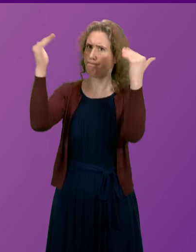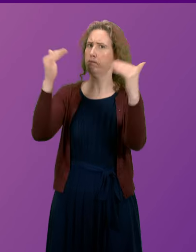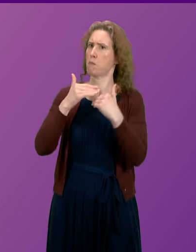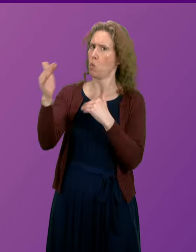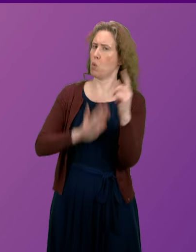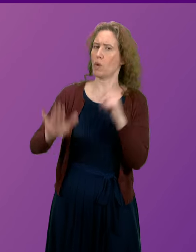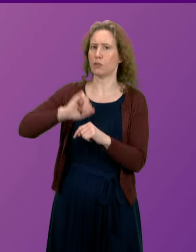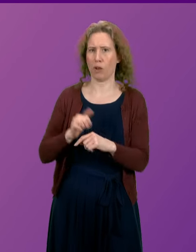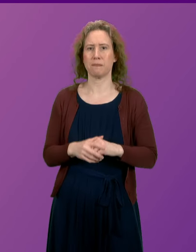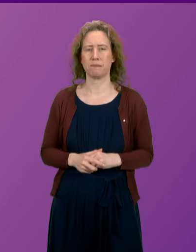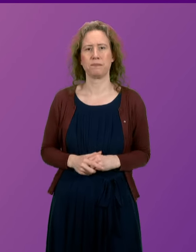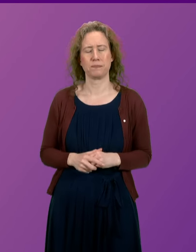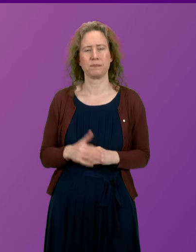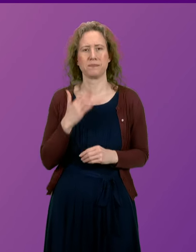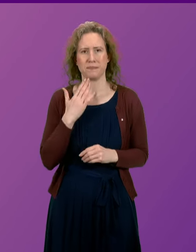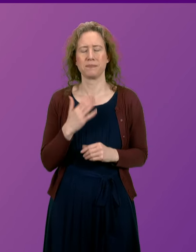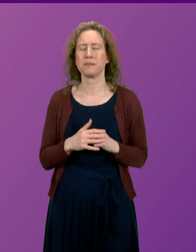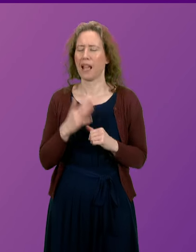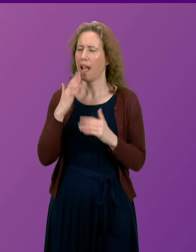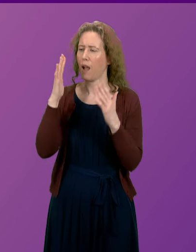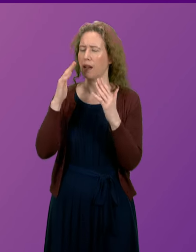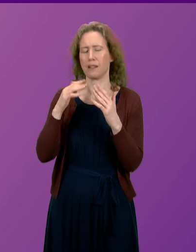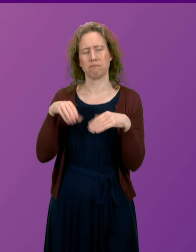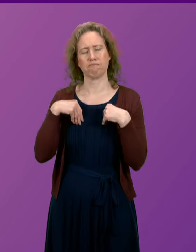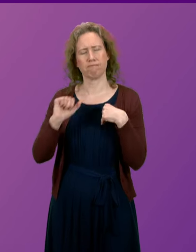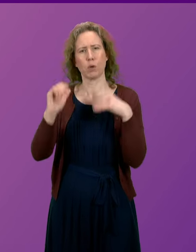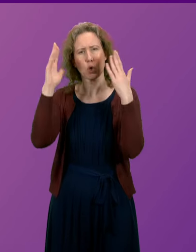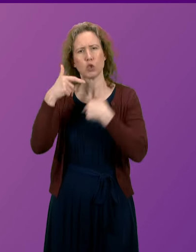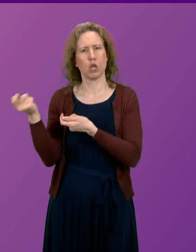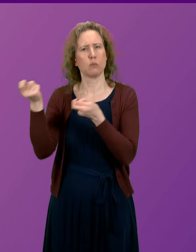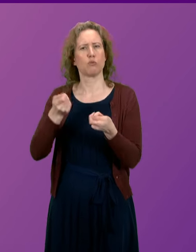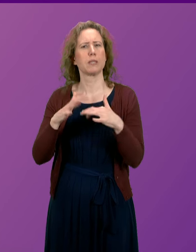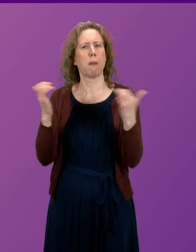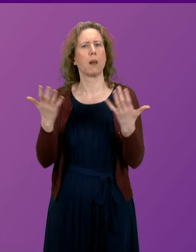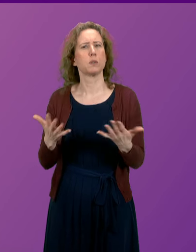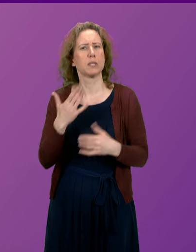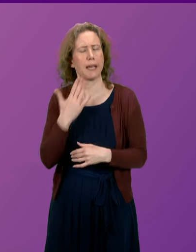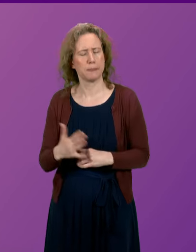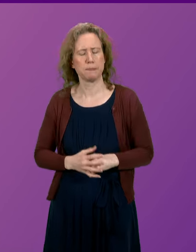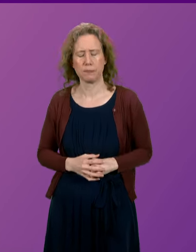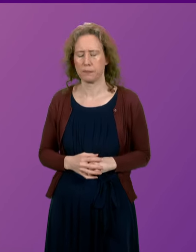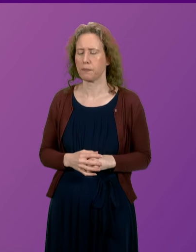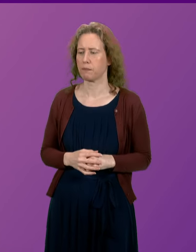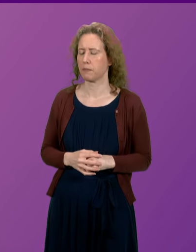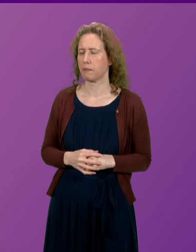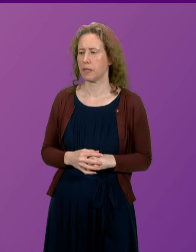Minister. I completely understand the concern that Mr Dorris brings to Parliament today. And the